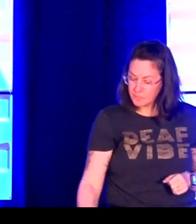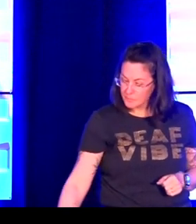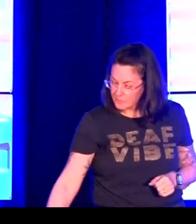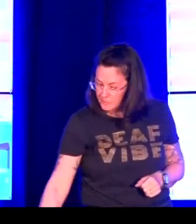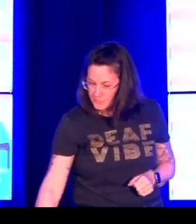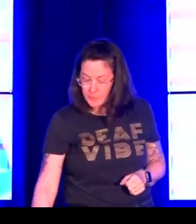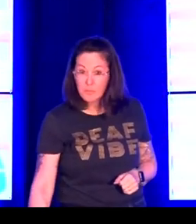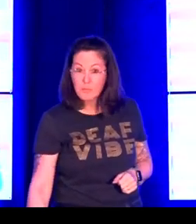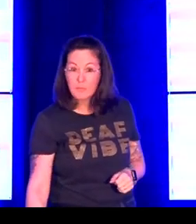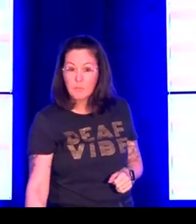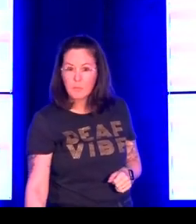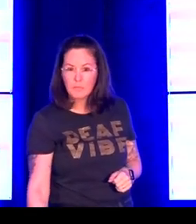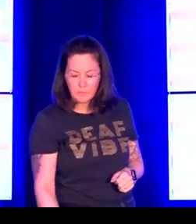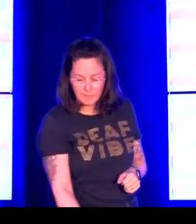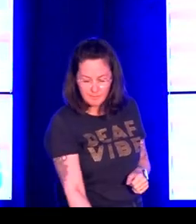in presentations